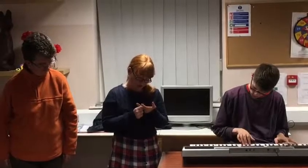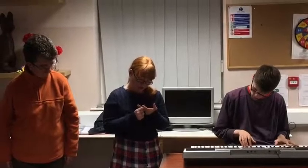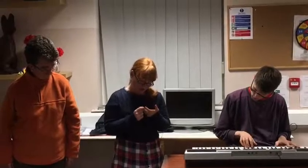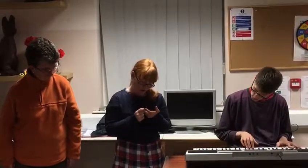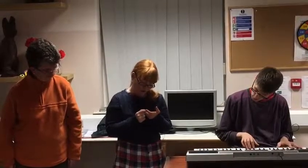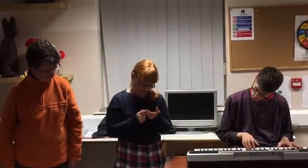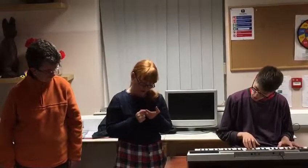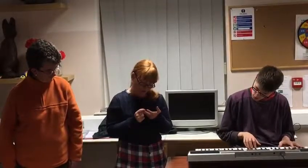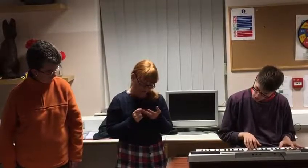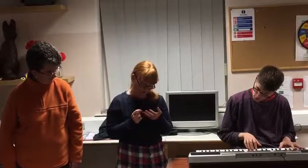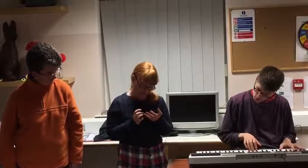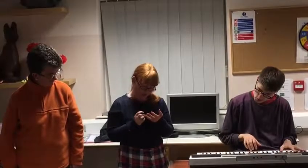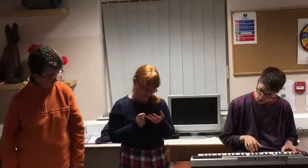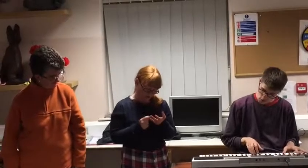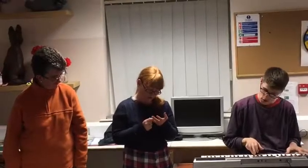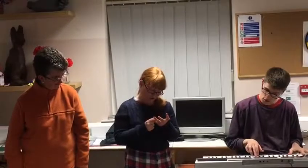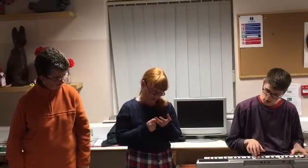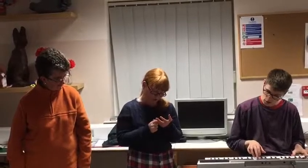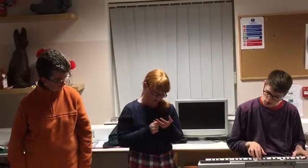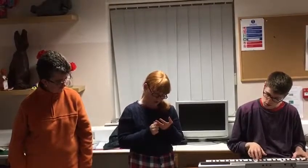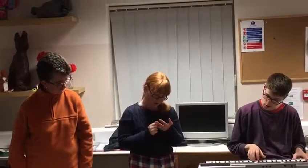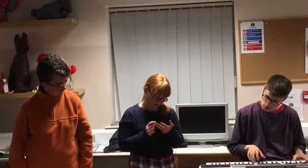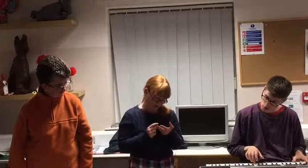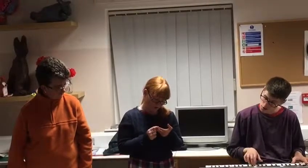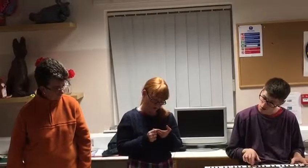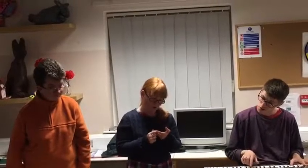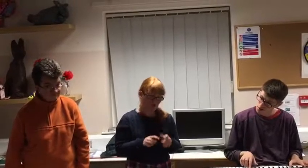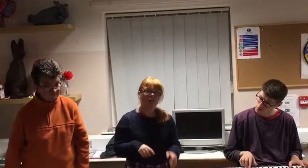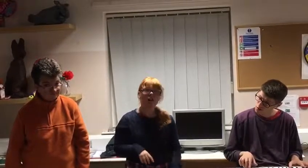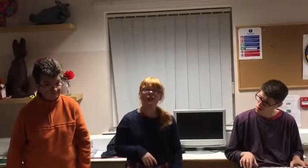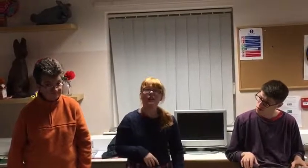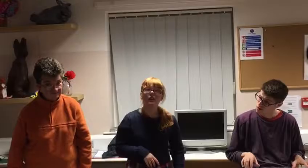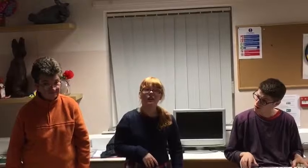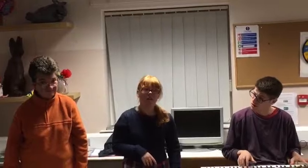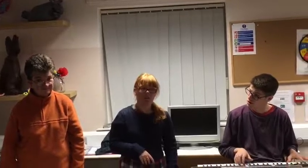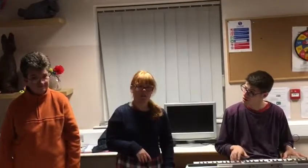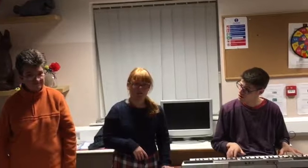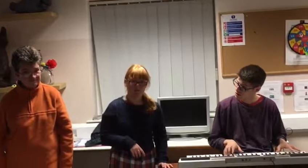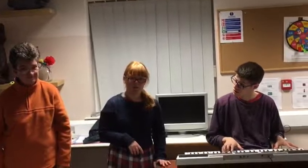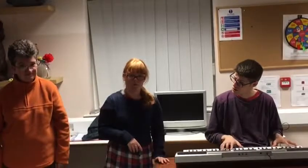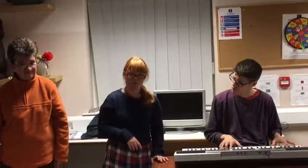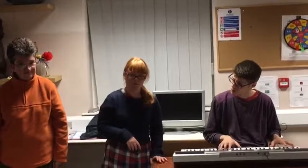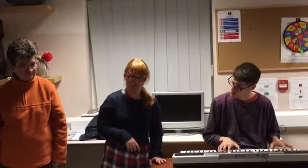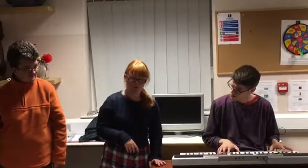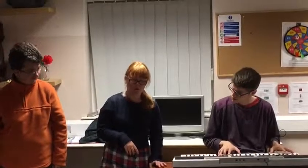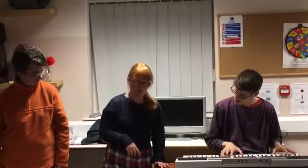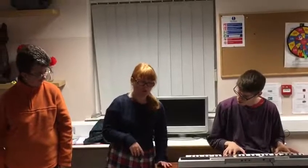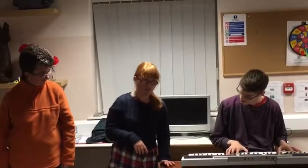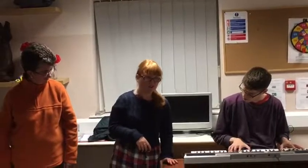Rachel Rachel Hey You